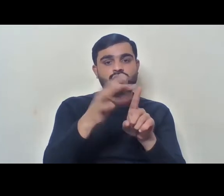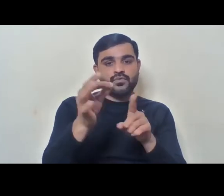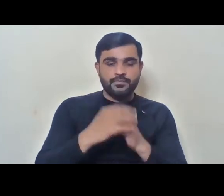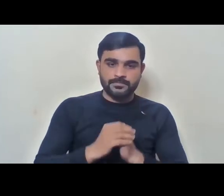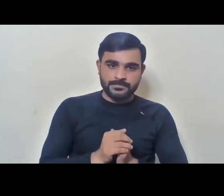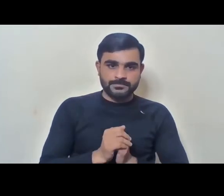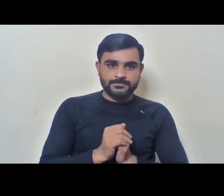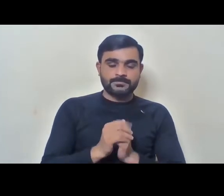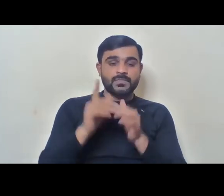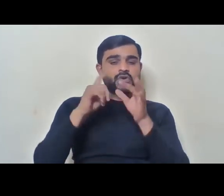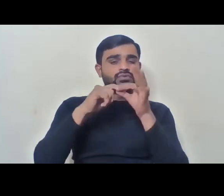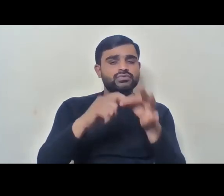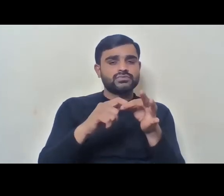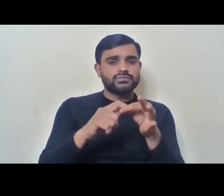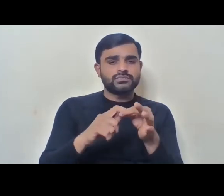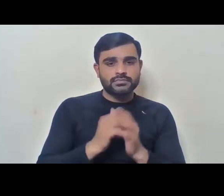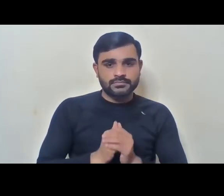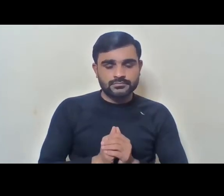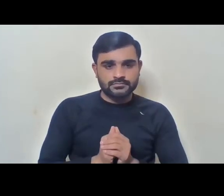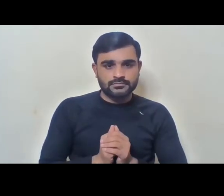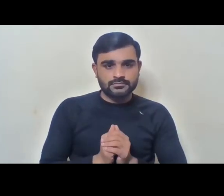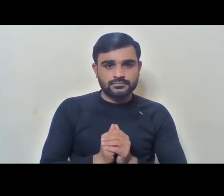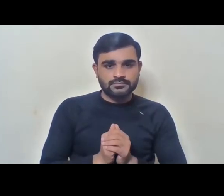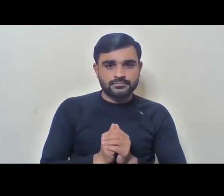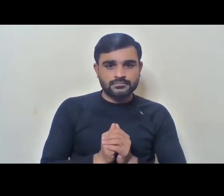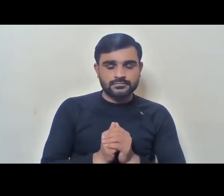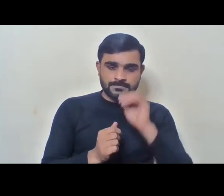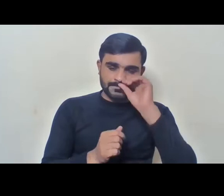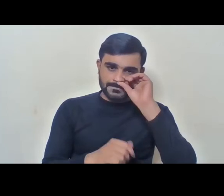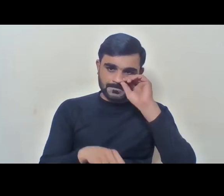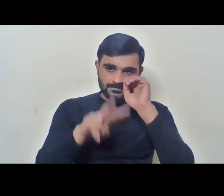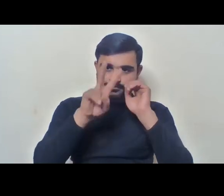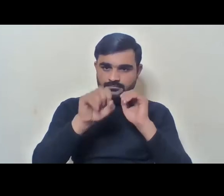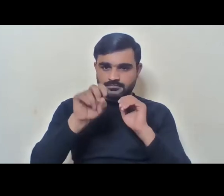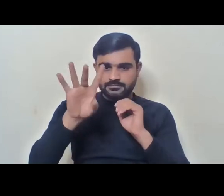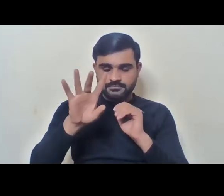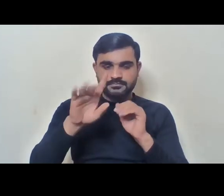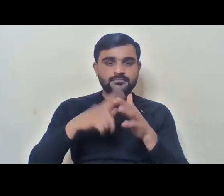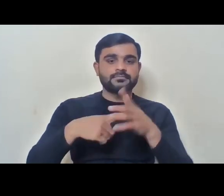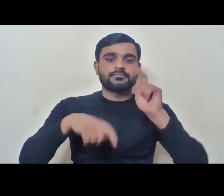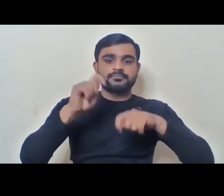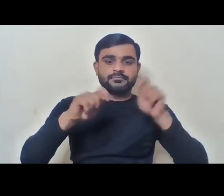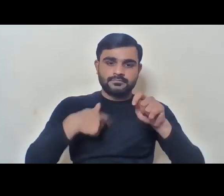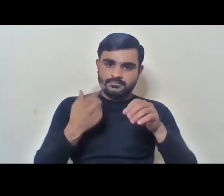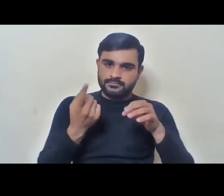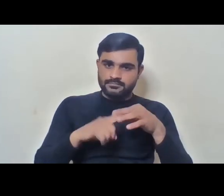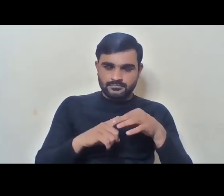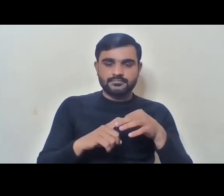The question is that in 2015, I talking about teacher in